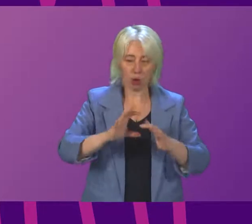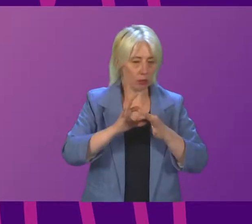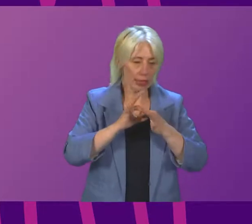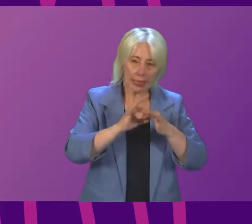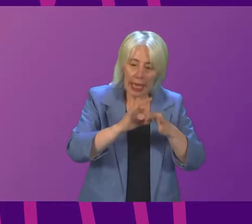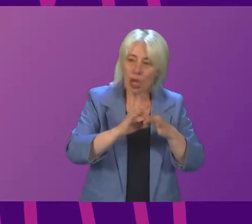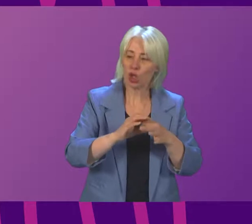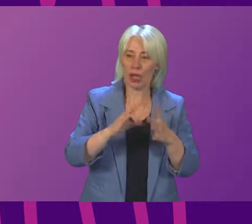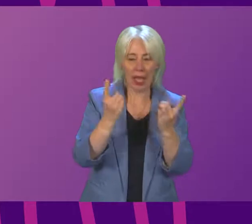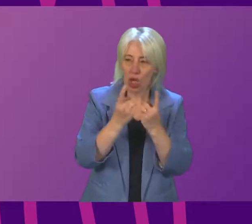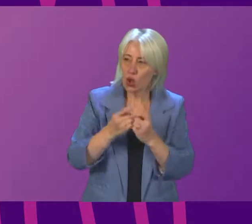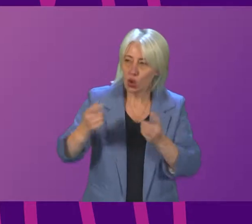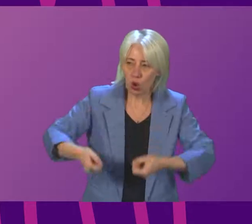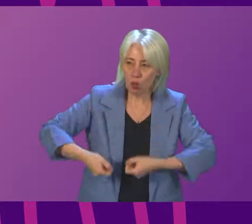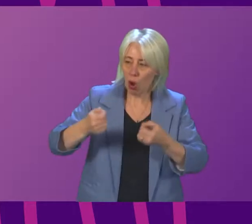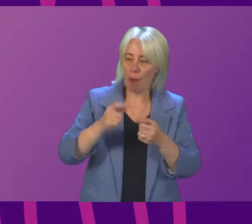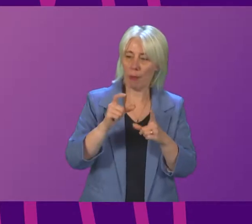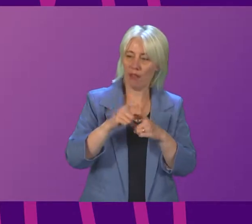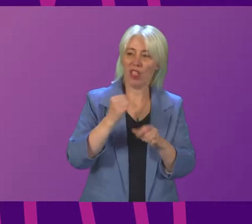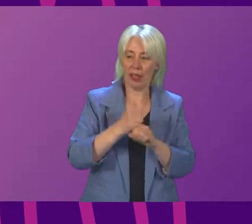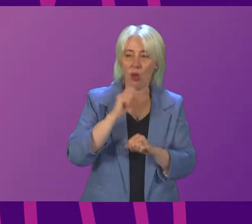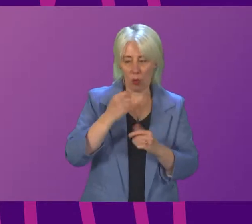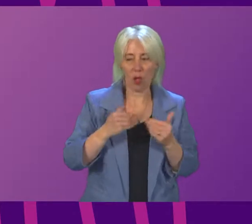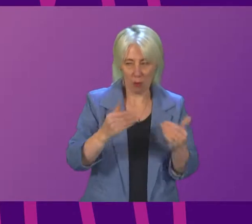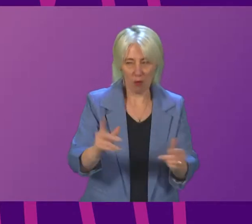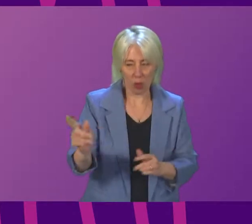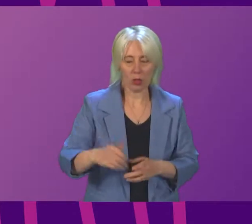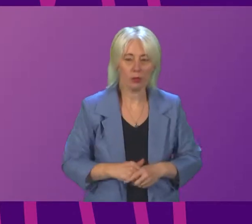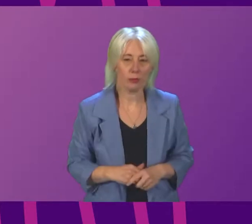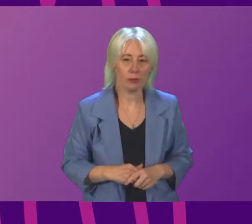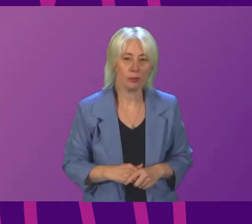the issues that she's raised about the Fries and Galloway. Rachel Hamilton.